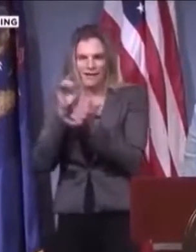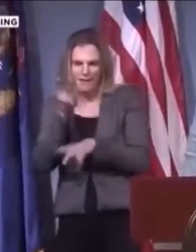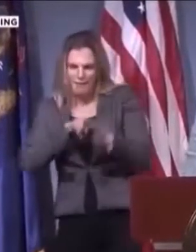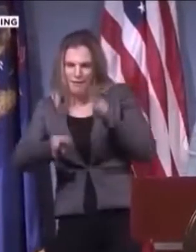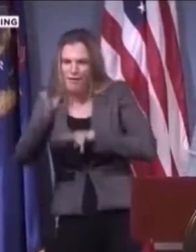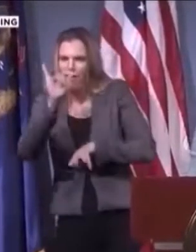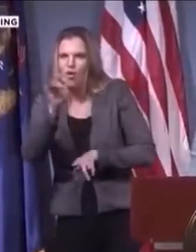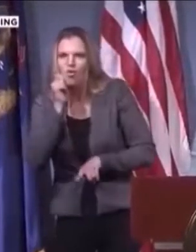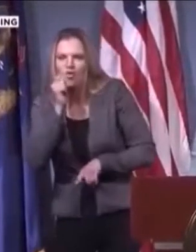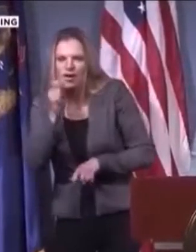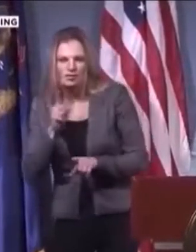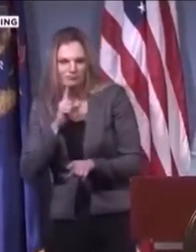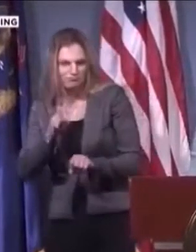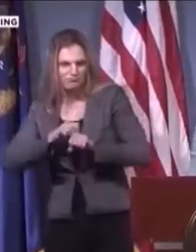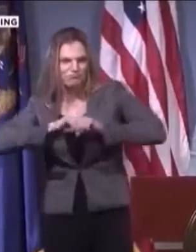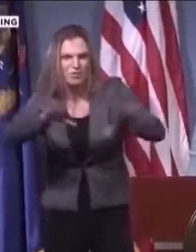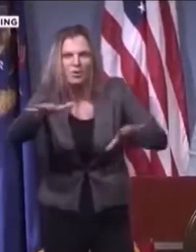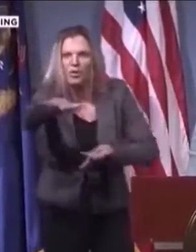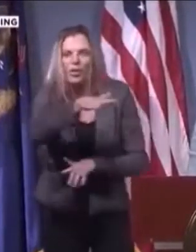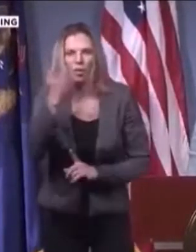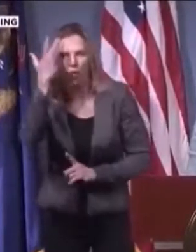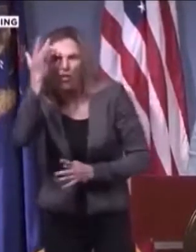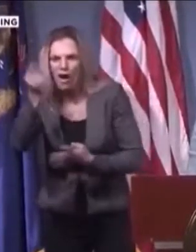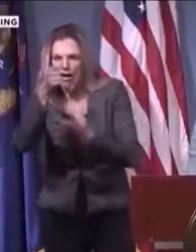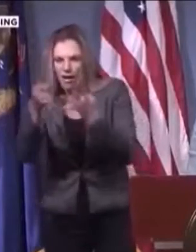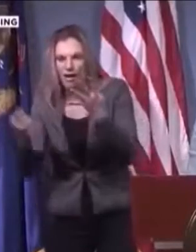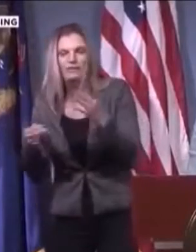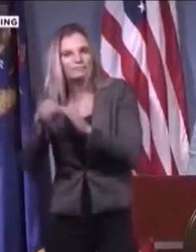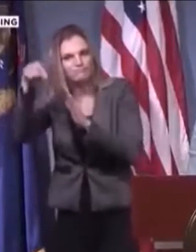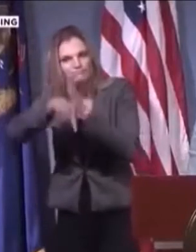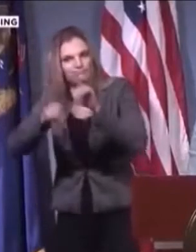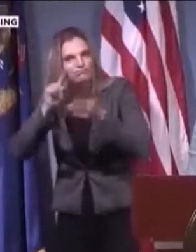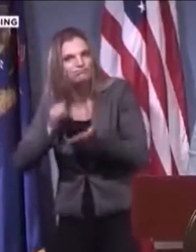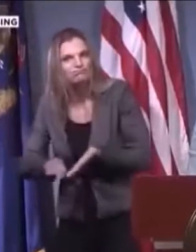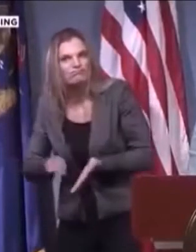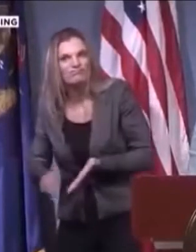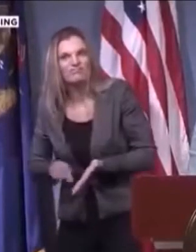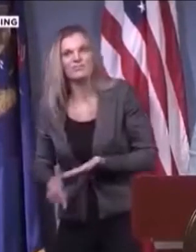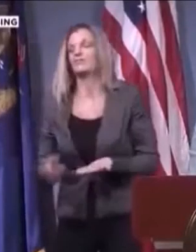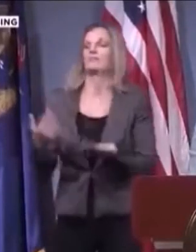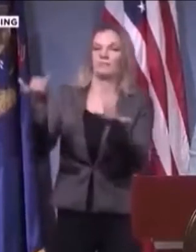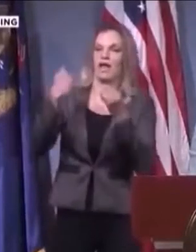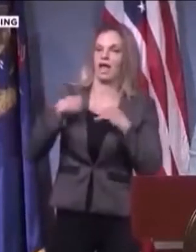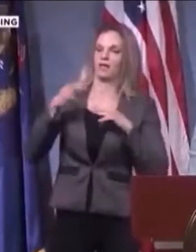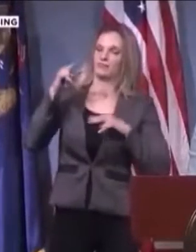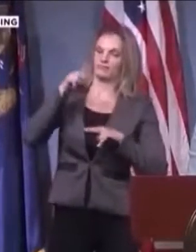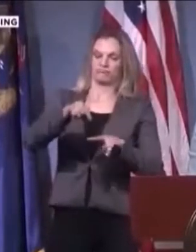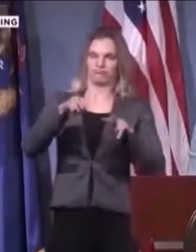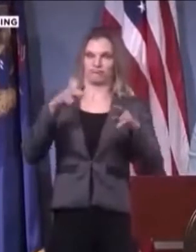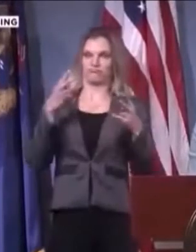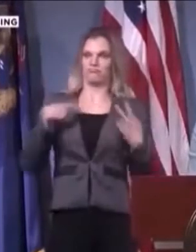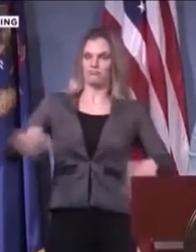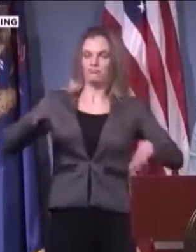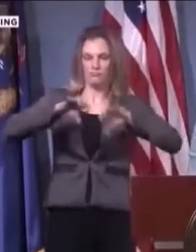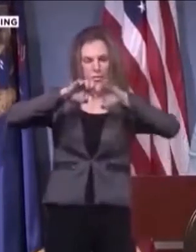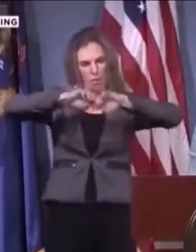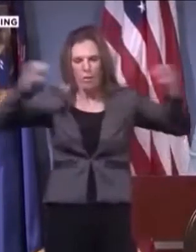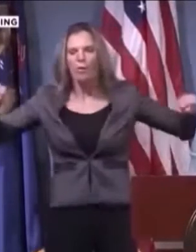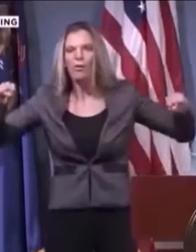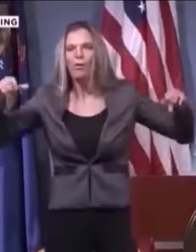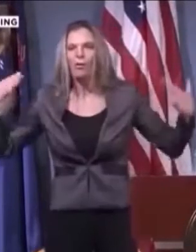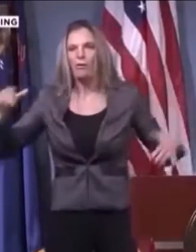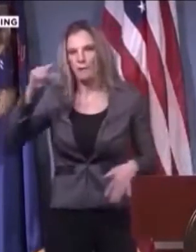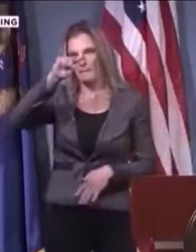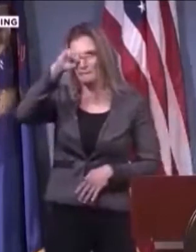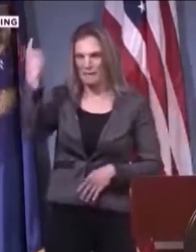get any data on white deaths. You know, I guess because it's because of our white privilege, right? Now, to date, over the past four